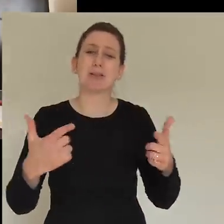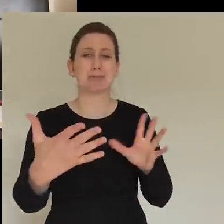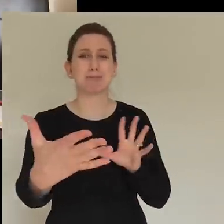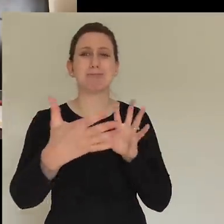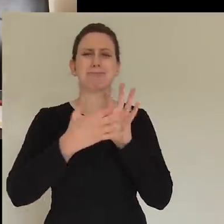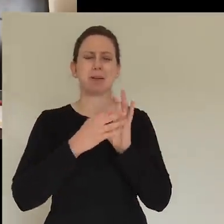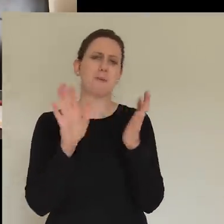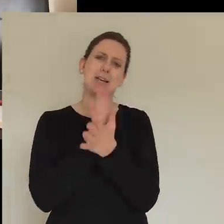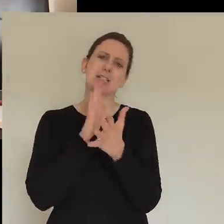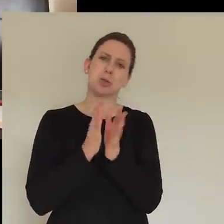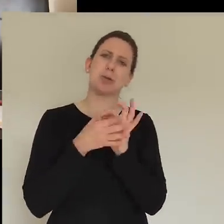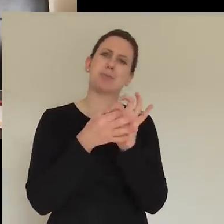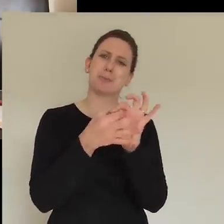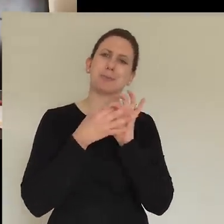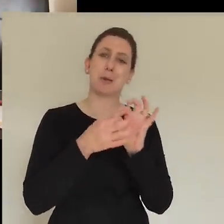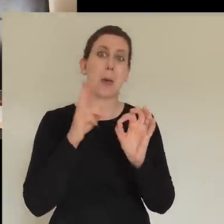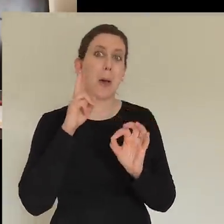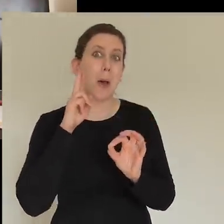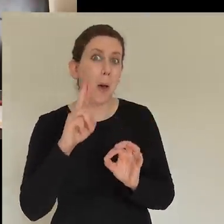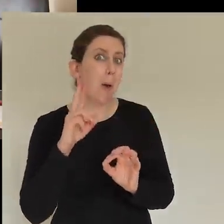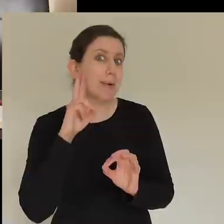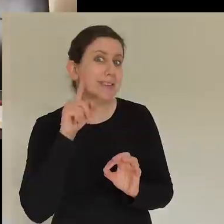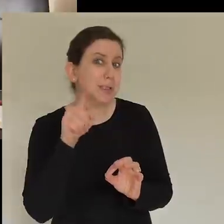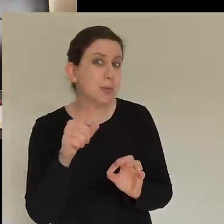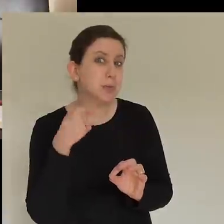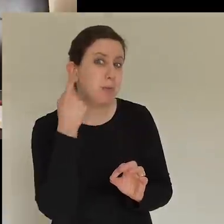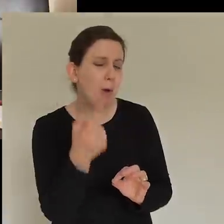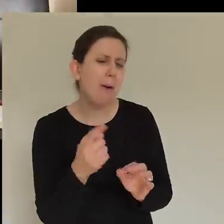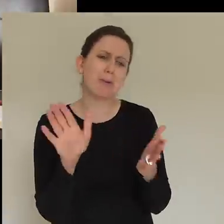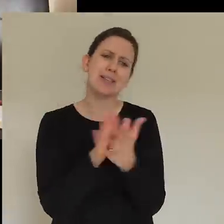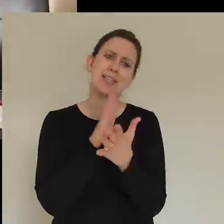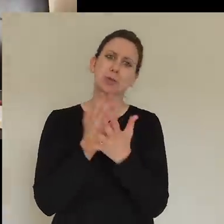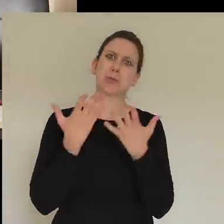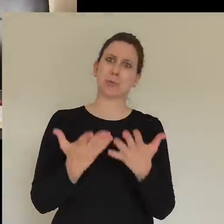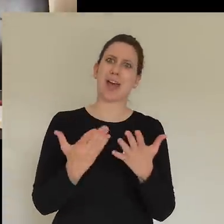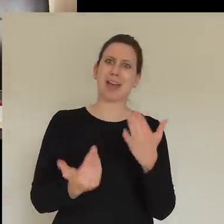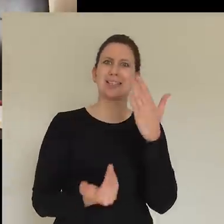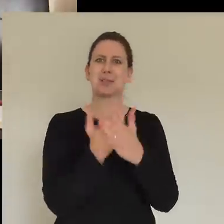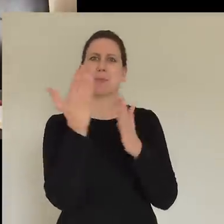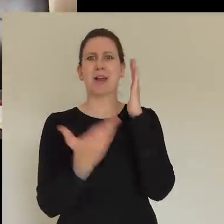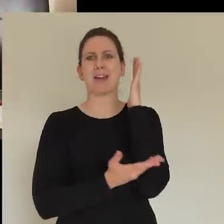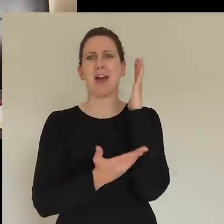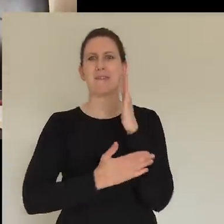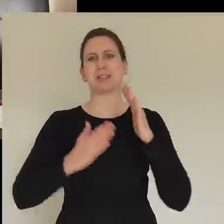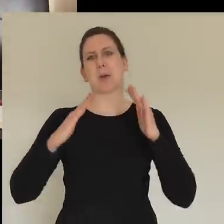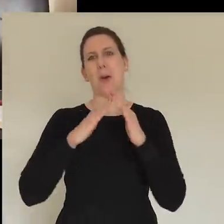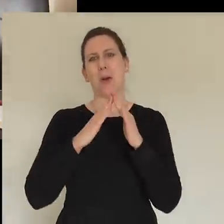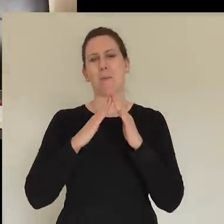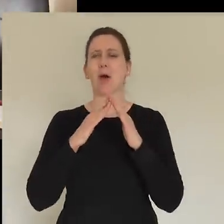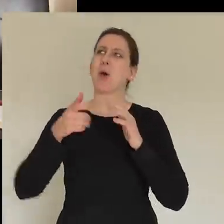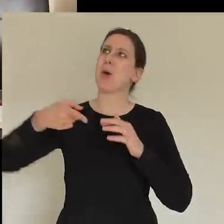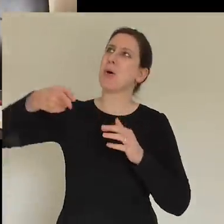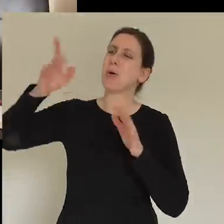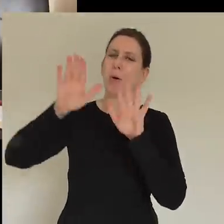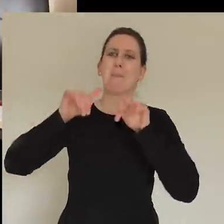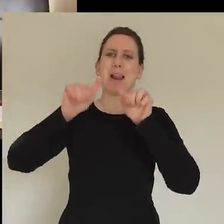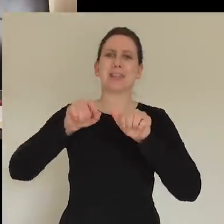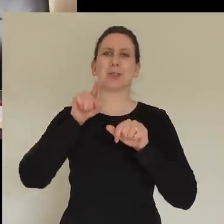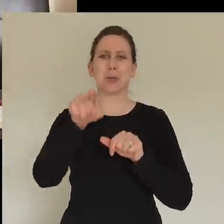We hope to see you again tomorrow. Hope you enjoy the rest of today's spring harvest home. God bless you. Be unleashed and go